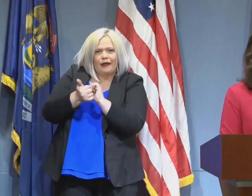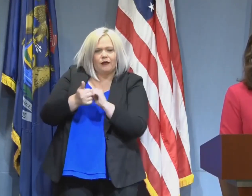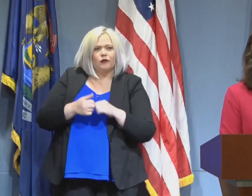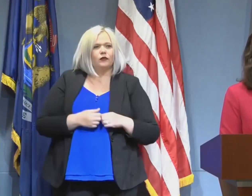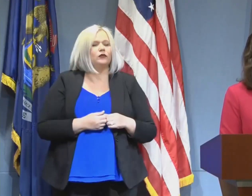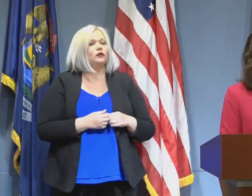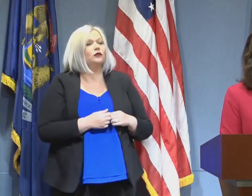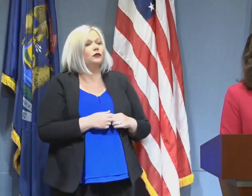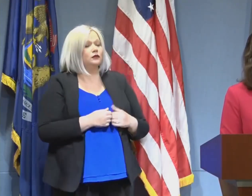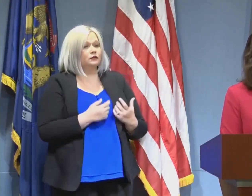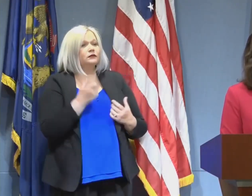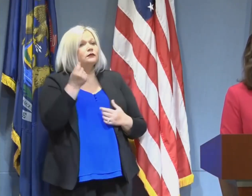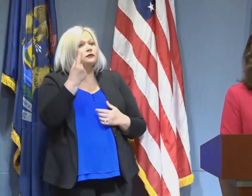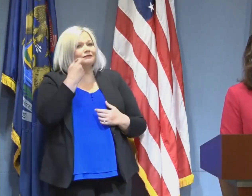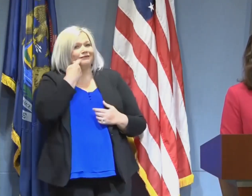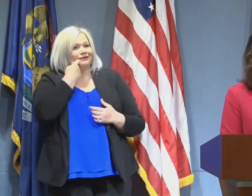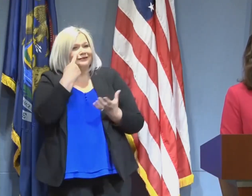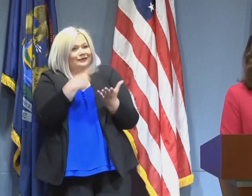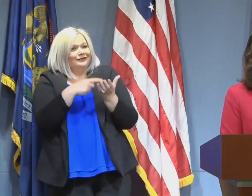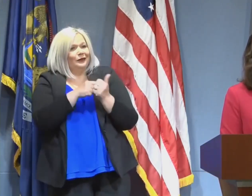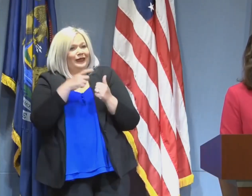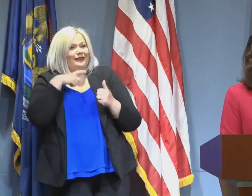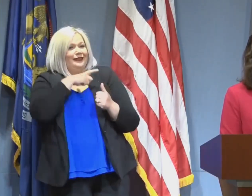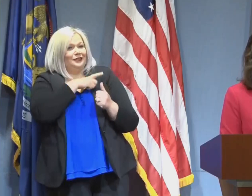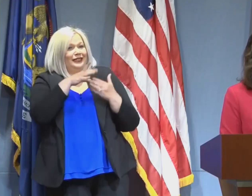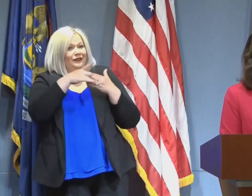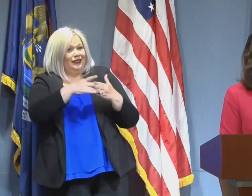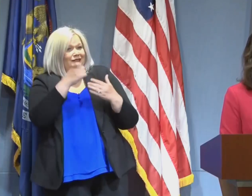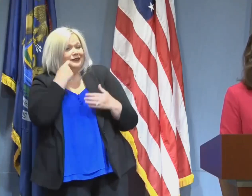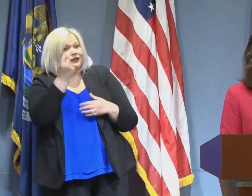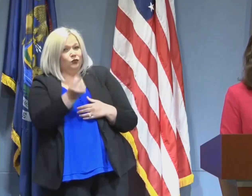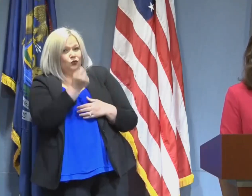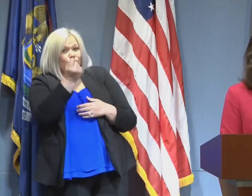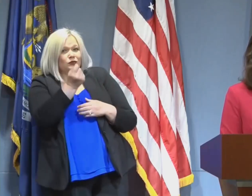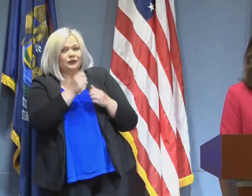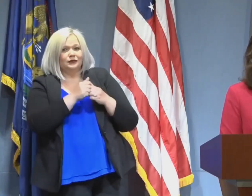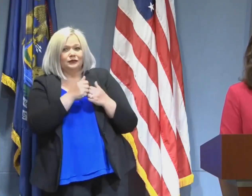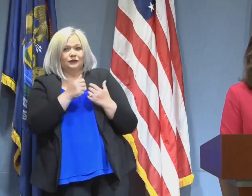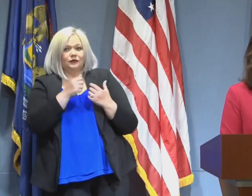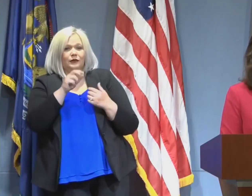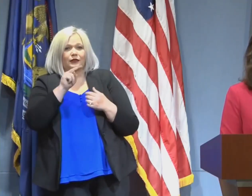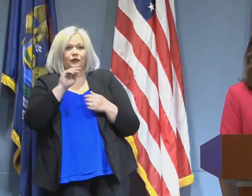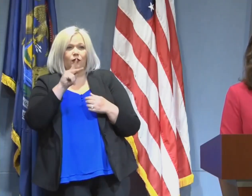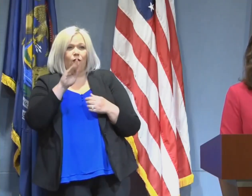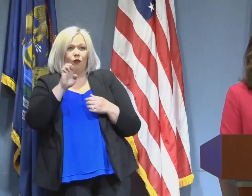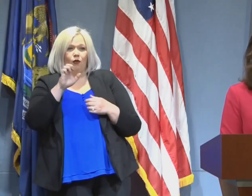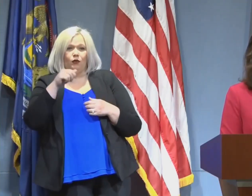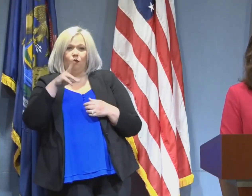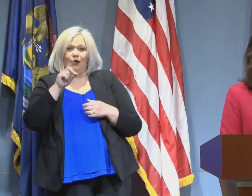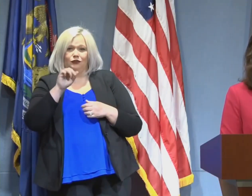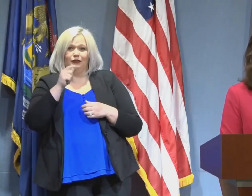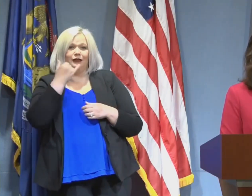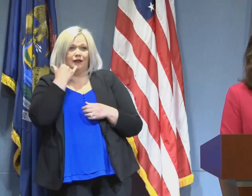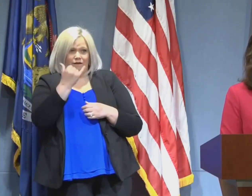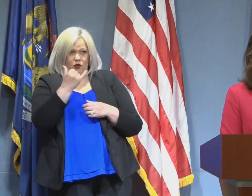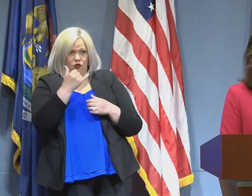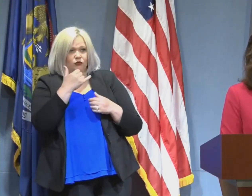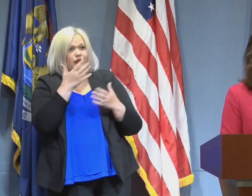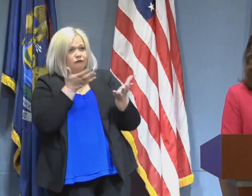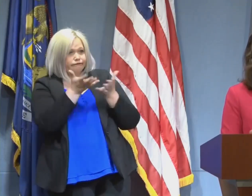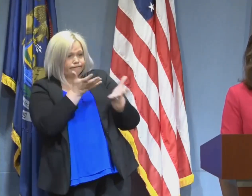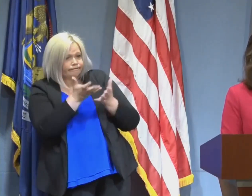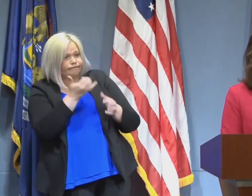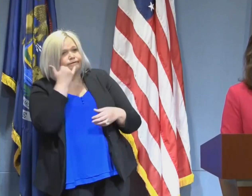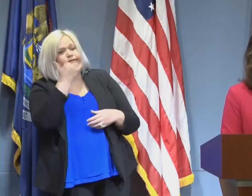legislative leaders on Tuesday with the whole quadrant on the phone was that if and when